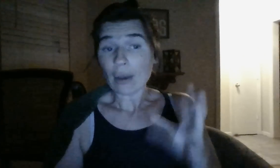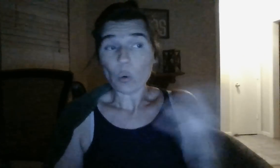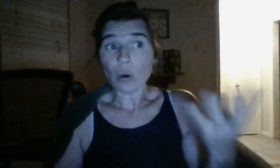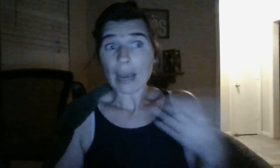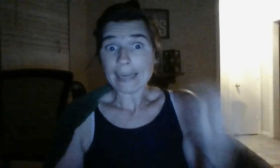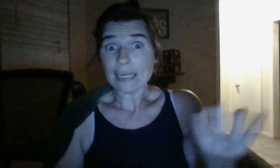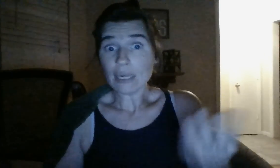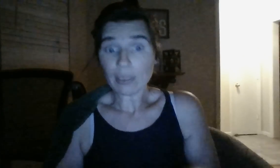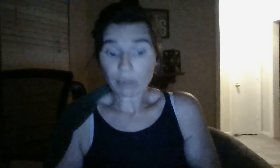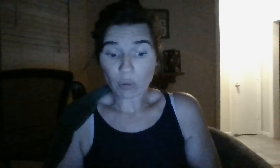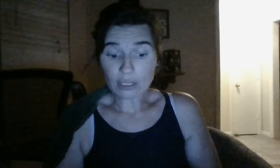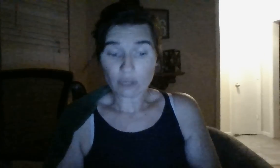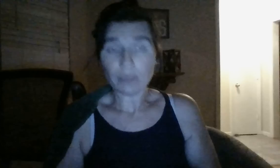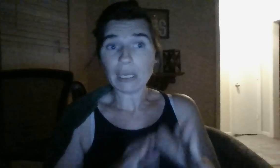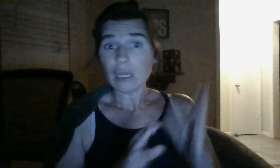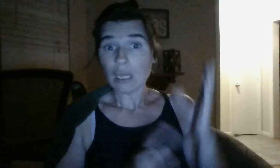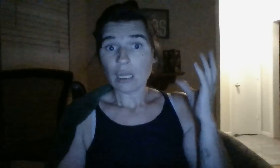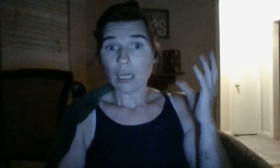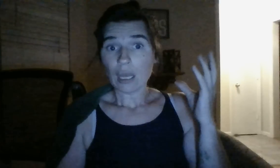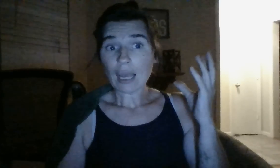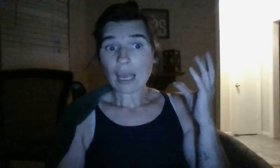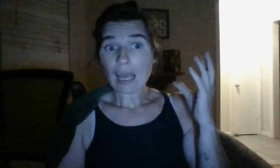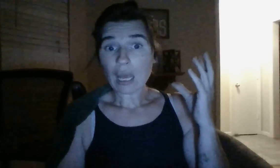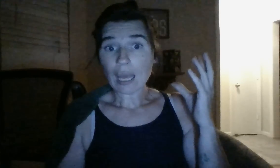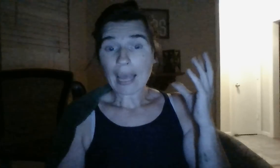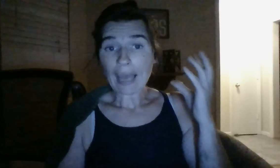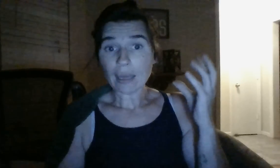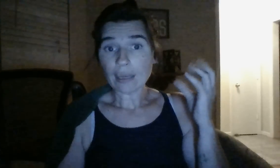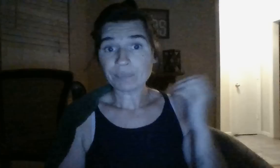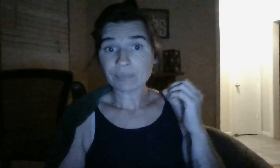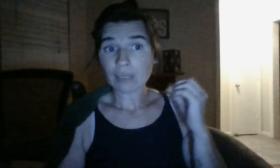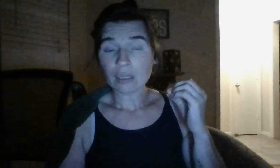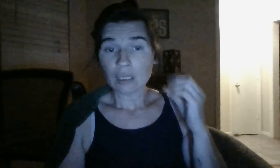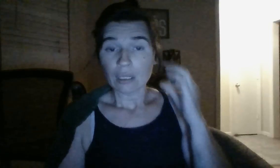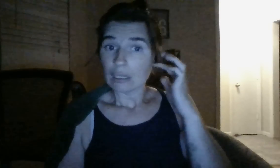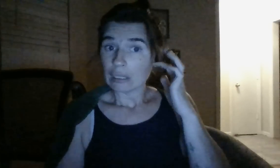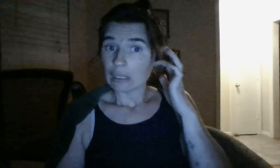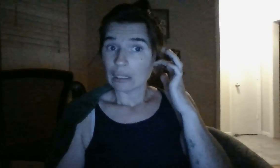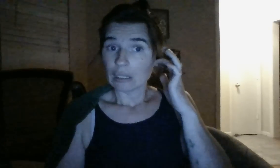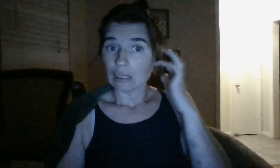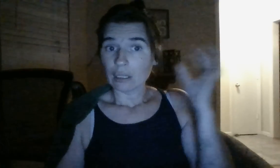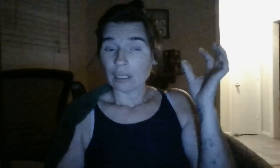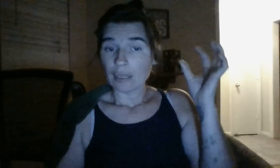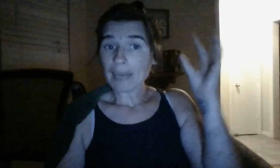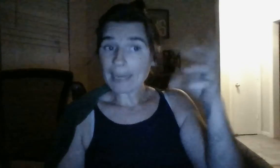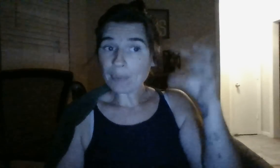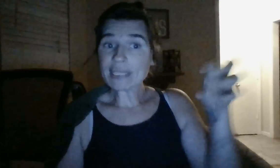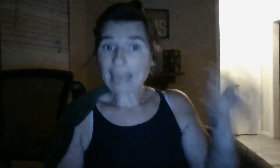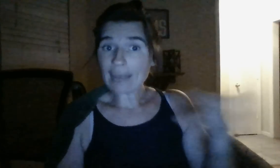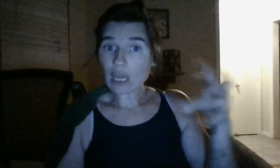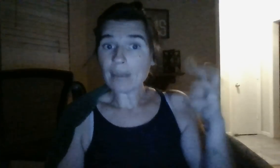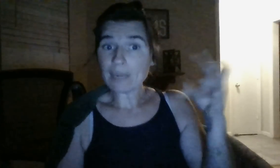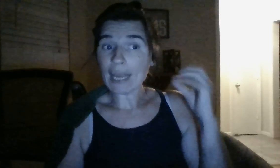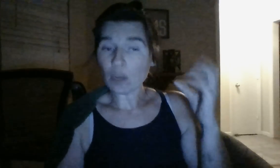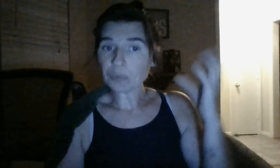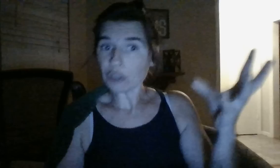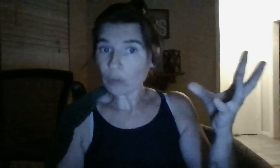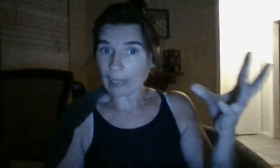Or, I didn't hear they were going to. But, people inside the company helped her do